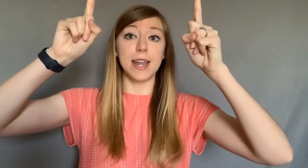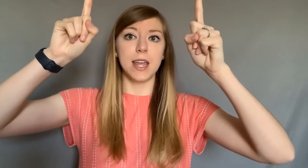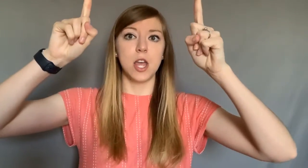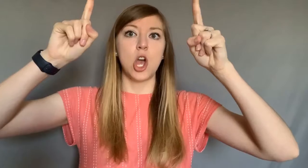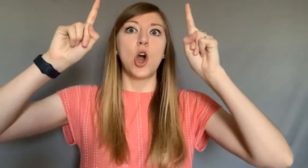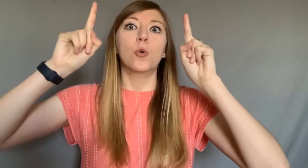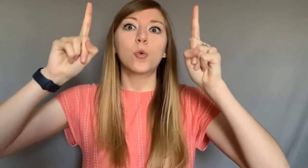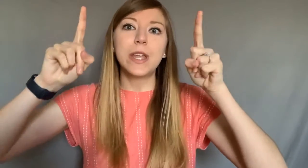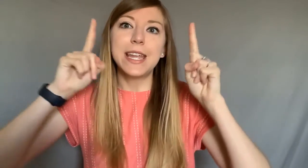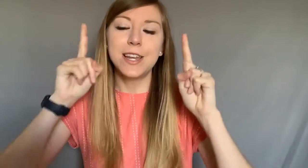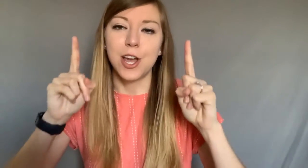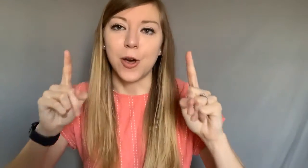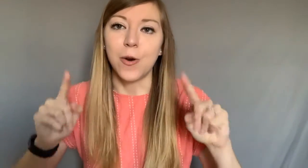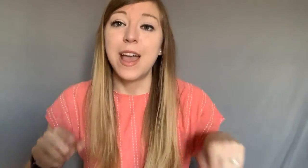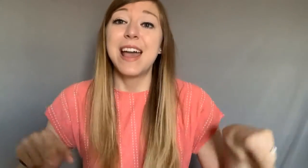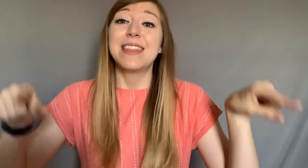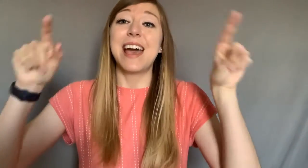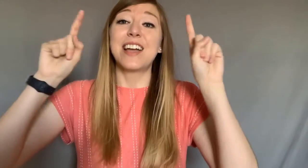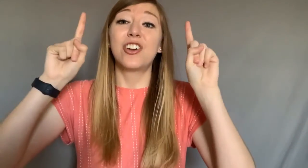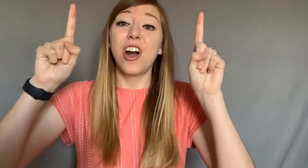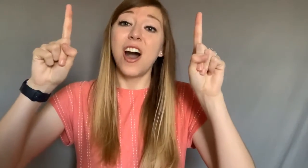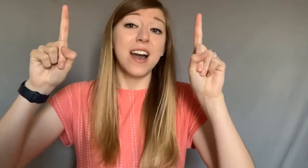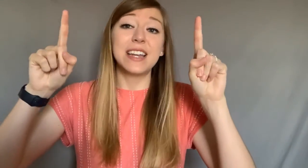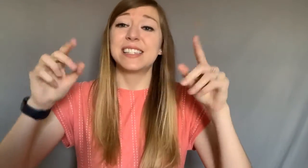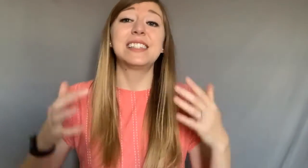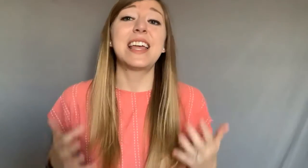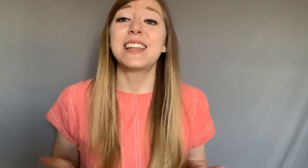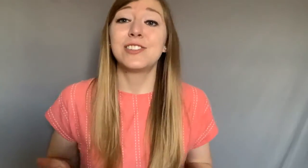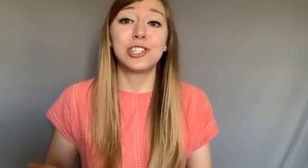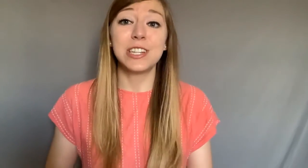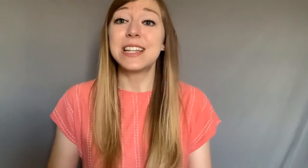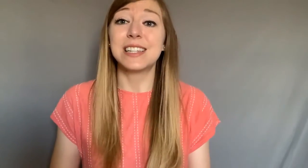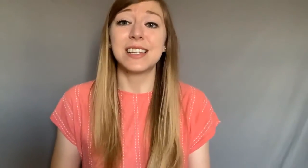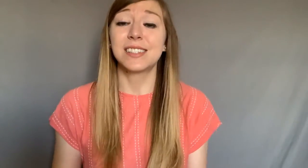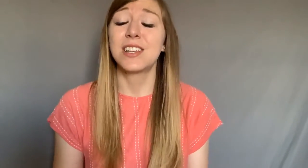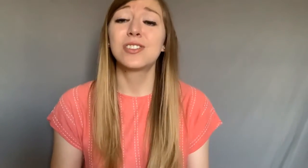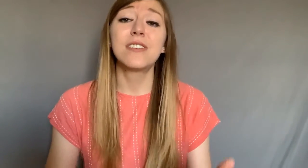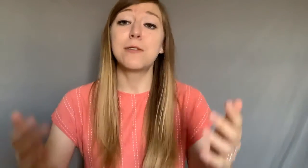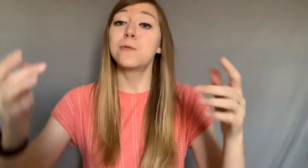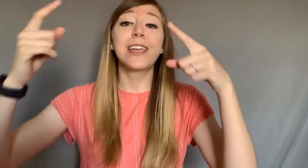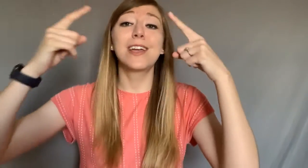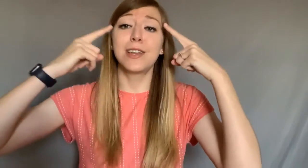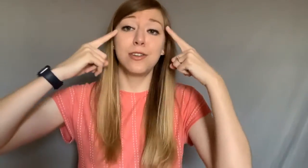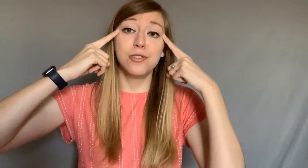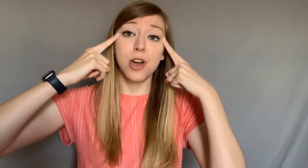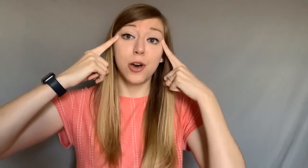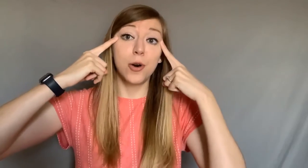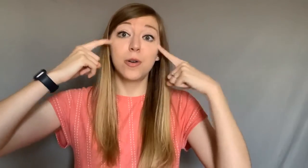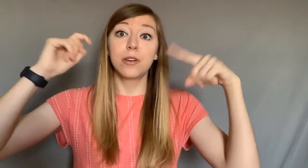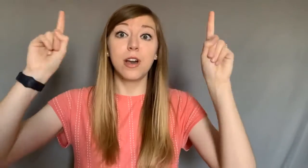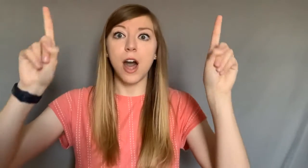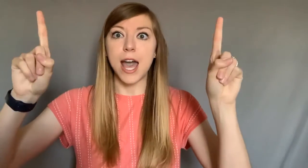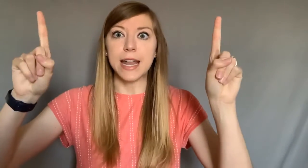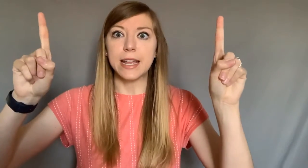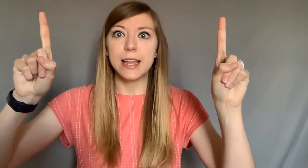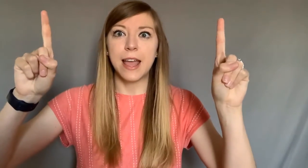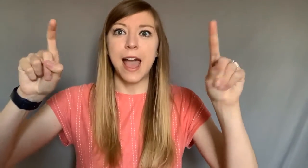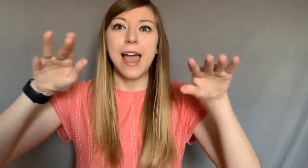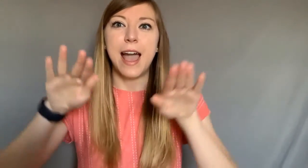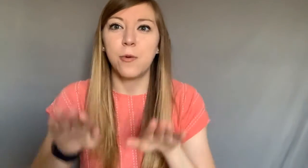we know that God sent Jesus so that we could know God and